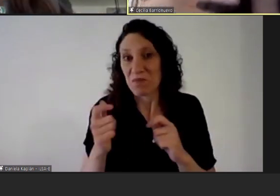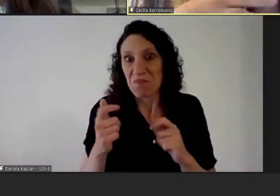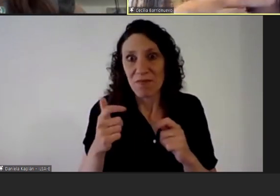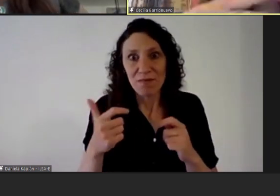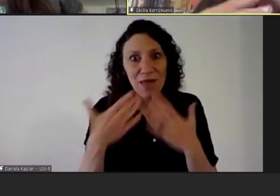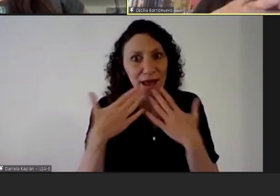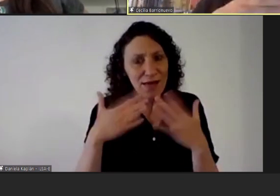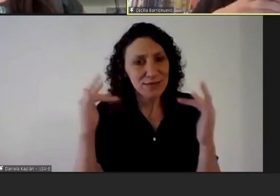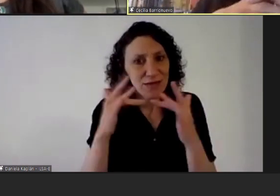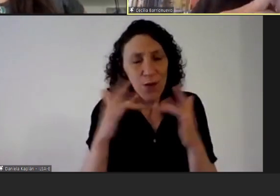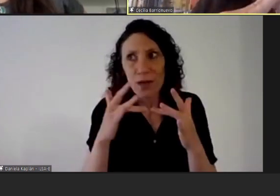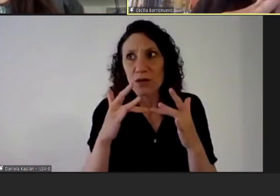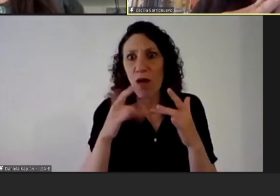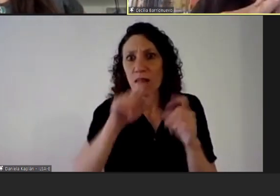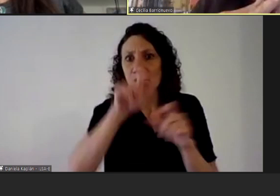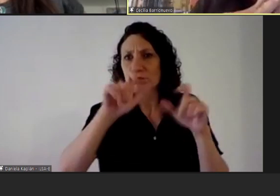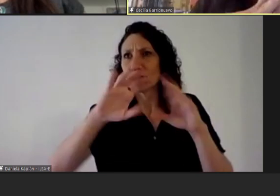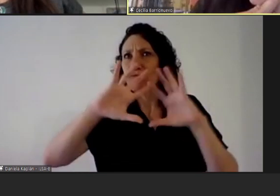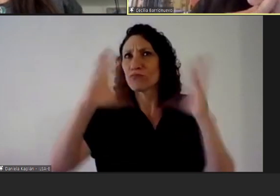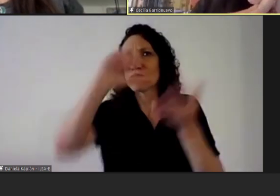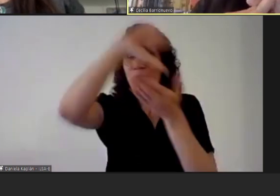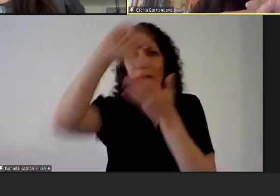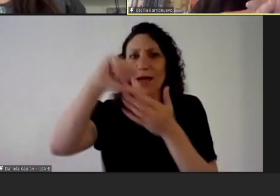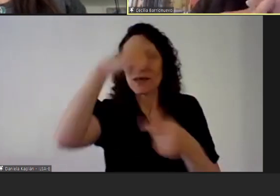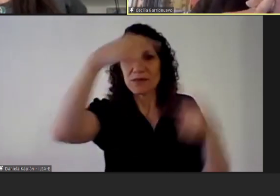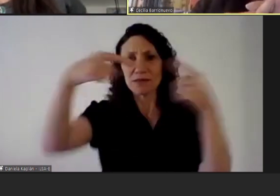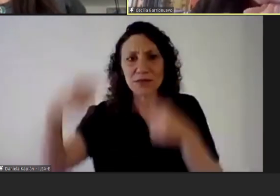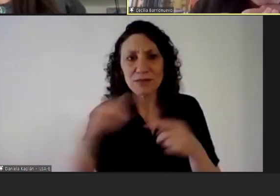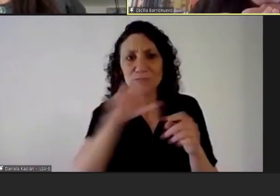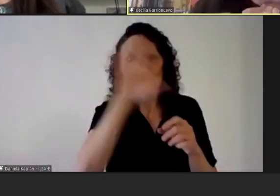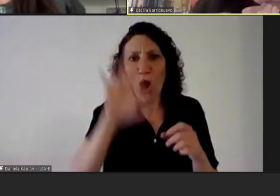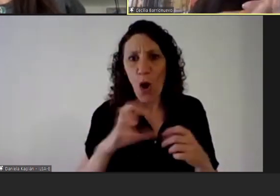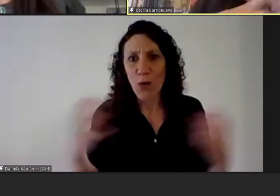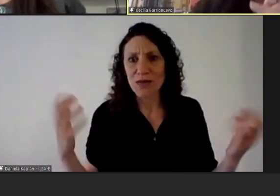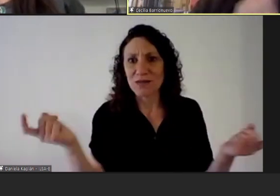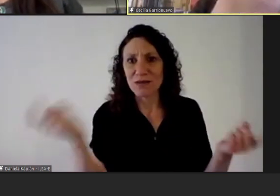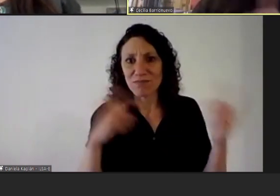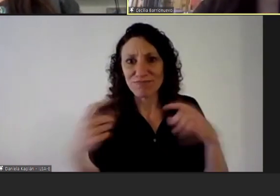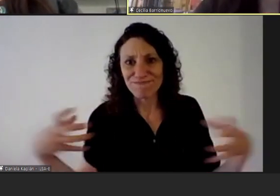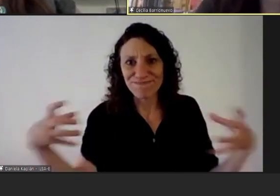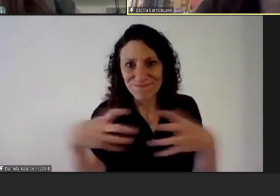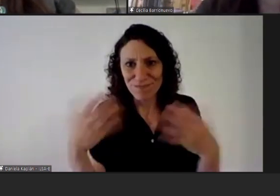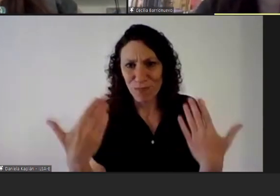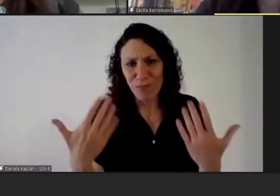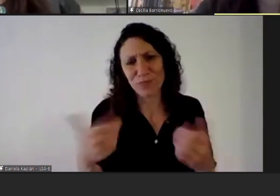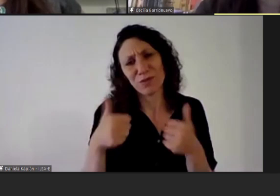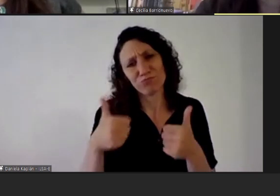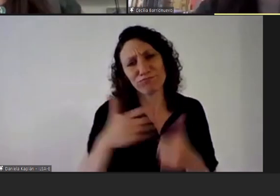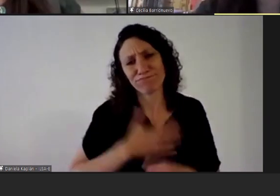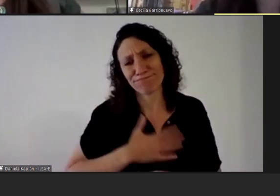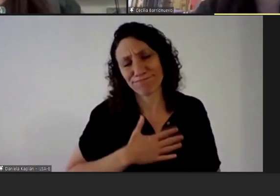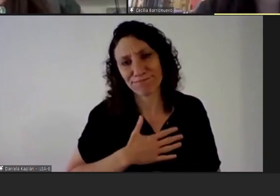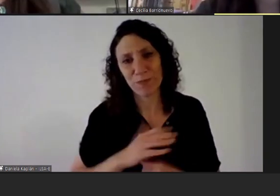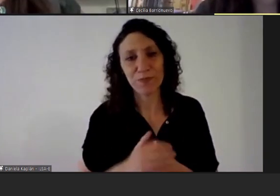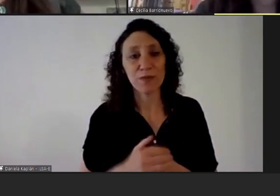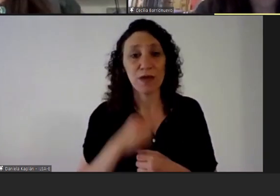has also allowed us to get together from different parts of argentina for different parts of the world and i want to celebrate that i would like to